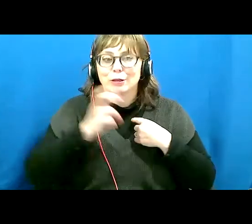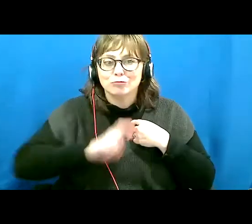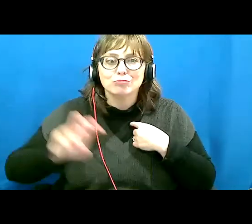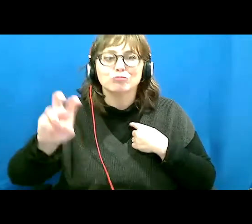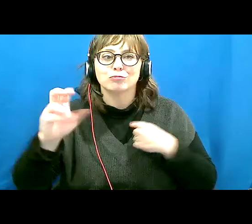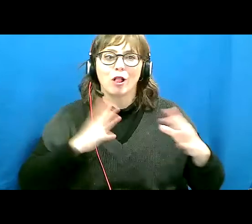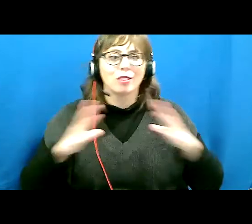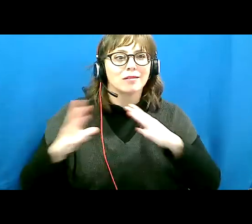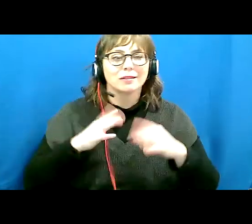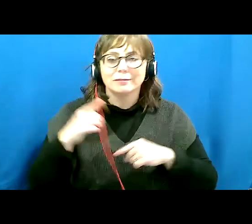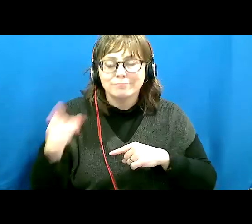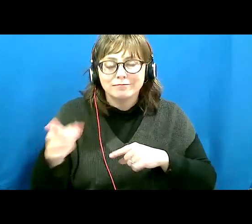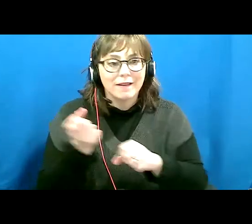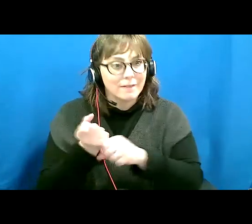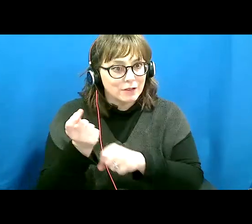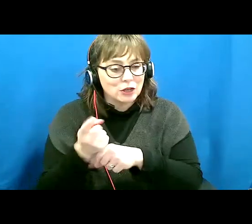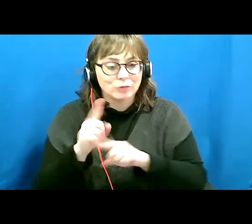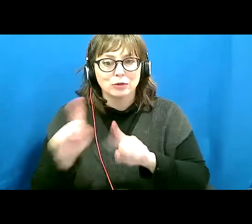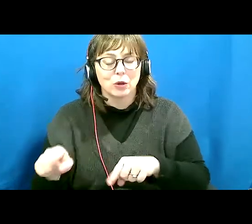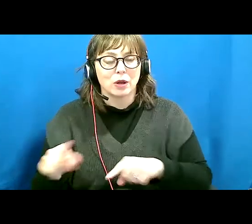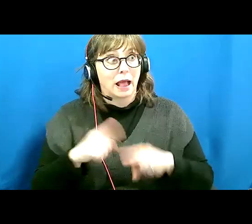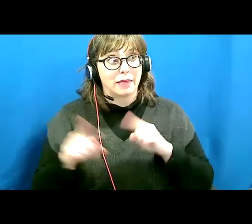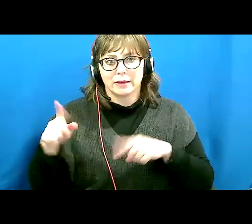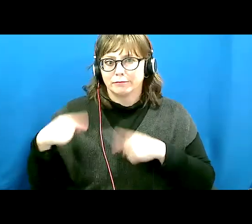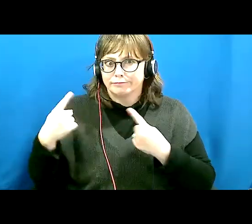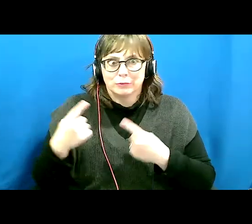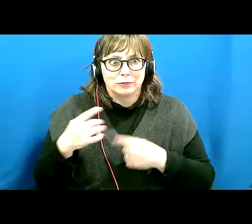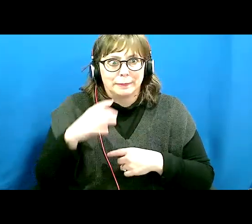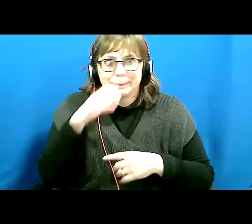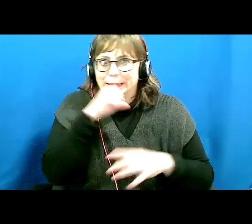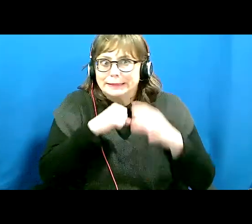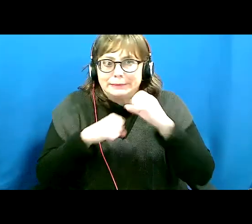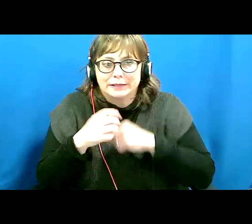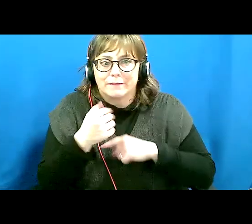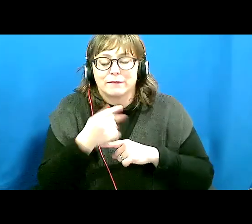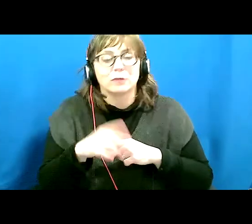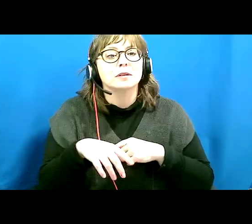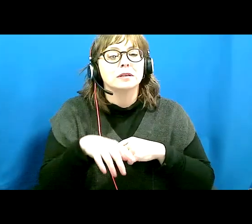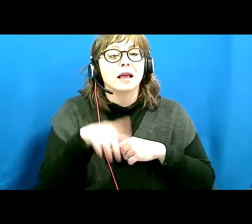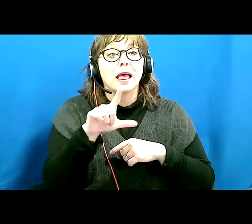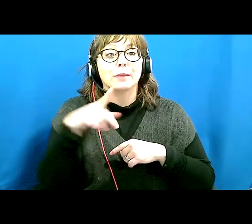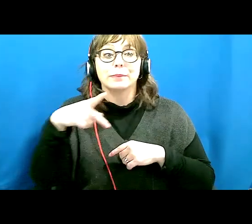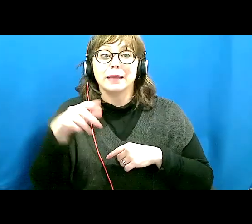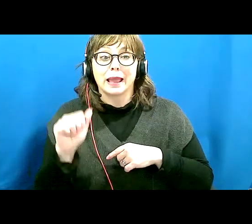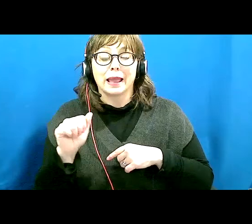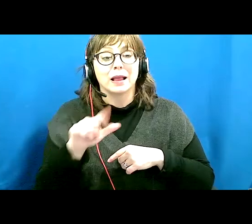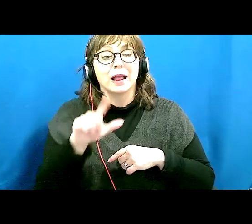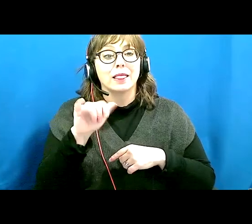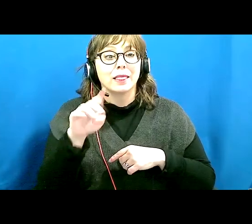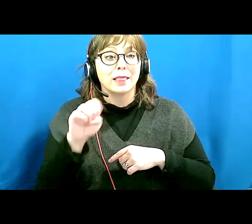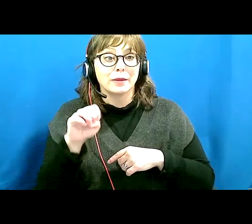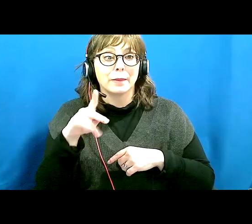annually, and we've missed very few. The LPA, Little People of America, is a large advocacy